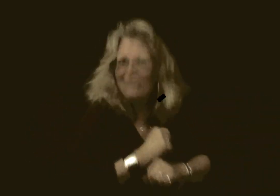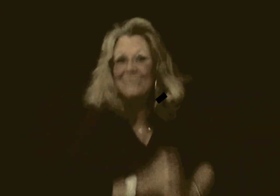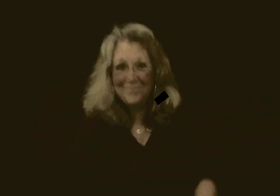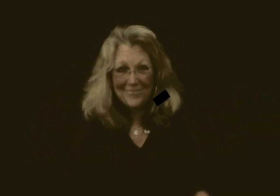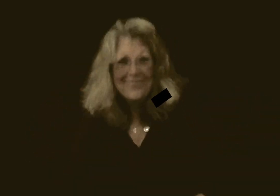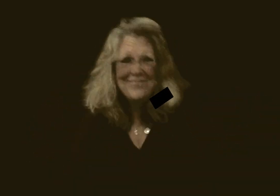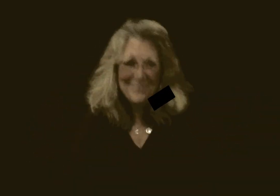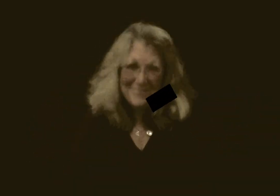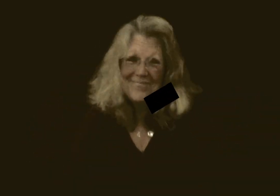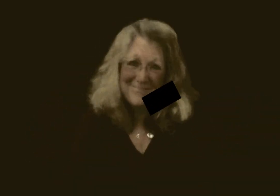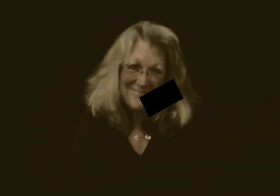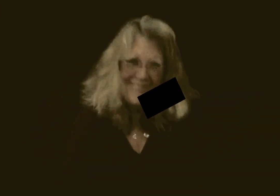I have a lover